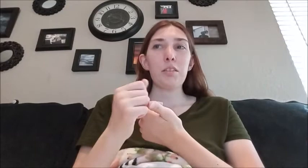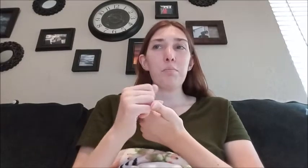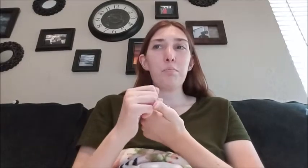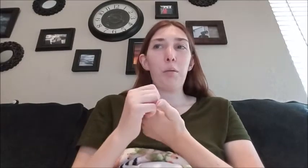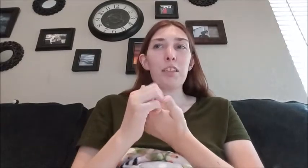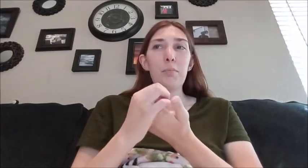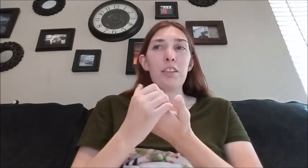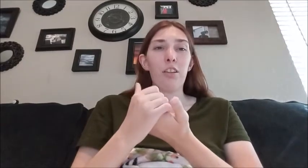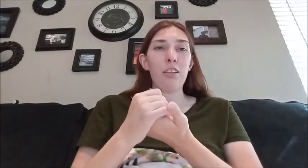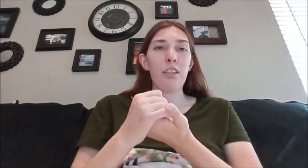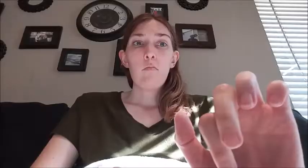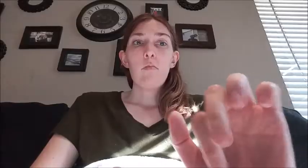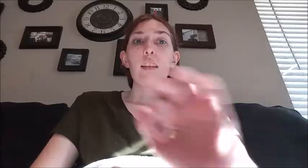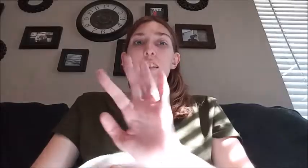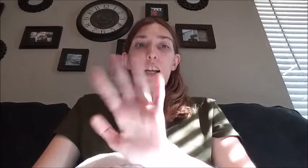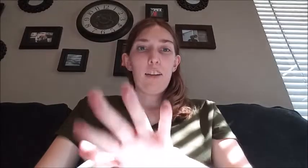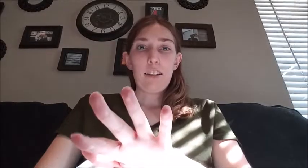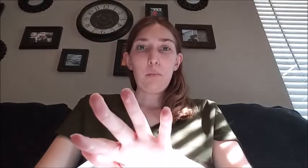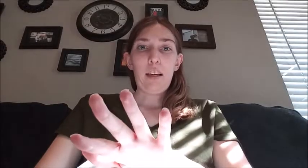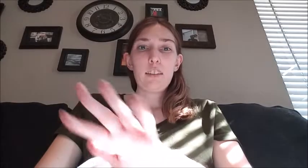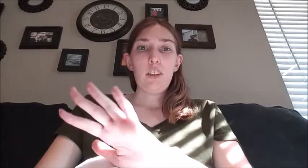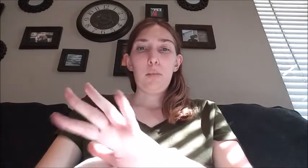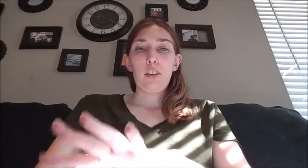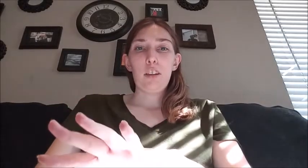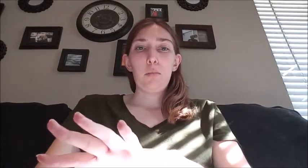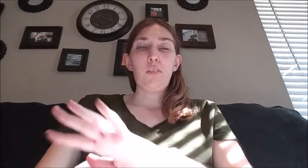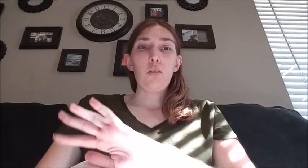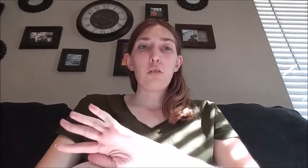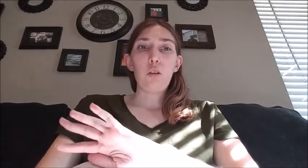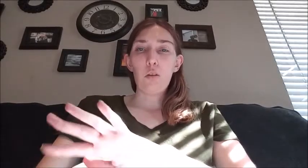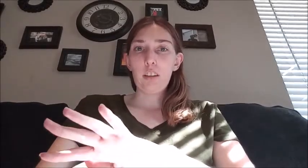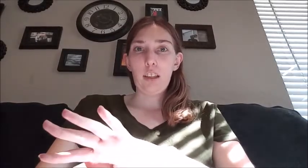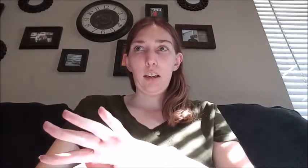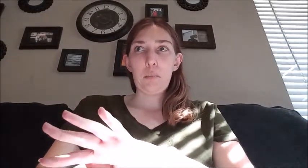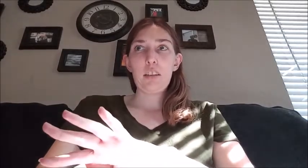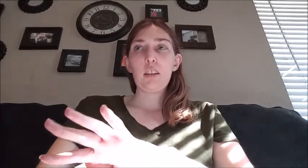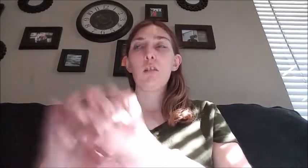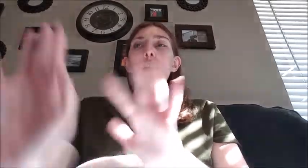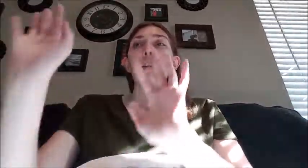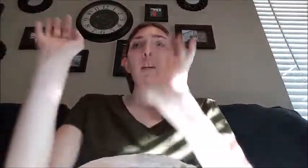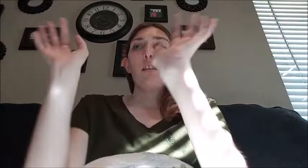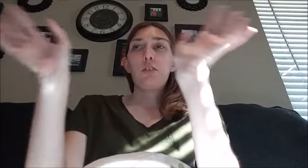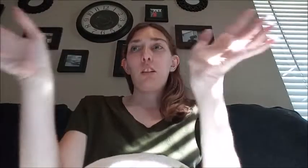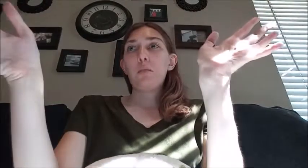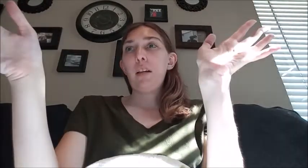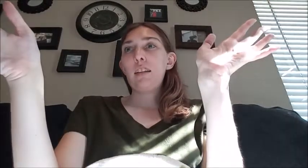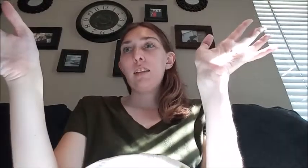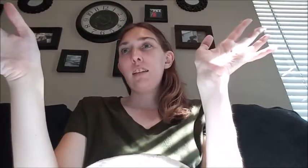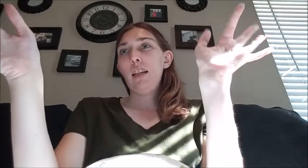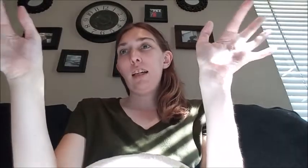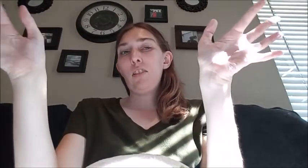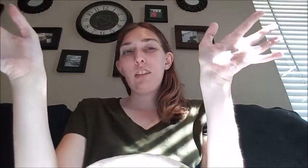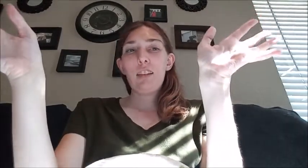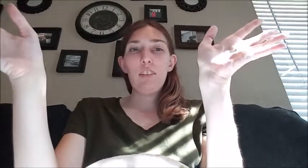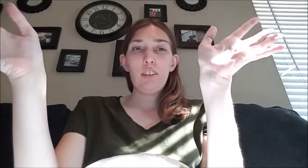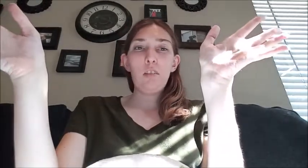pumpkin spice latte all right I'm back sorry about earlier my phone totally cut out of me so I was trying to explain that I was kind of a little